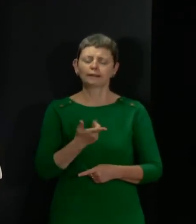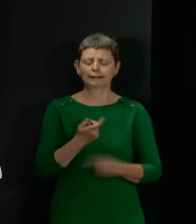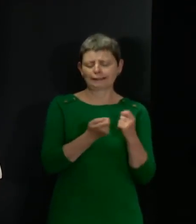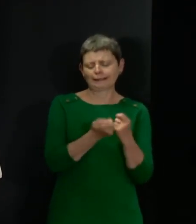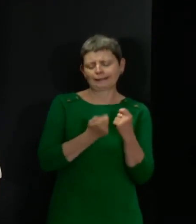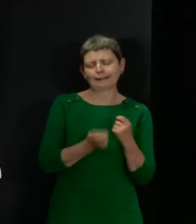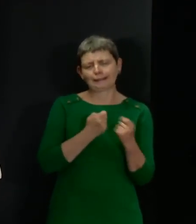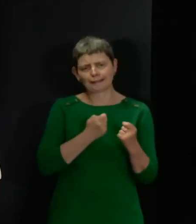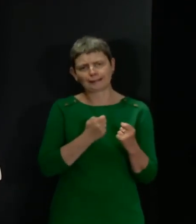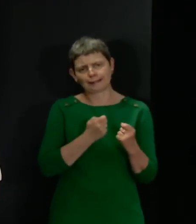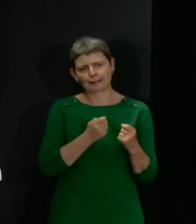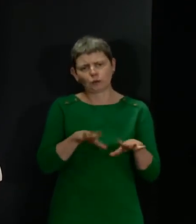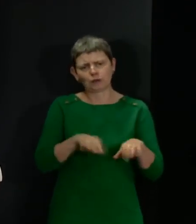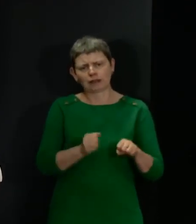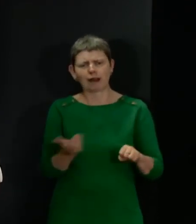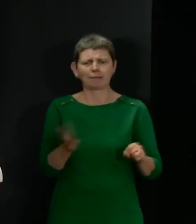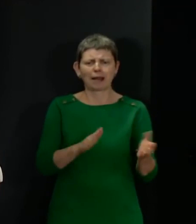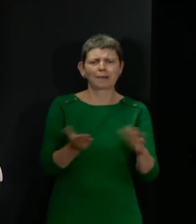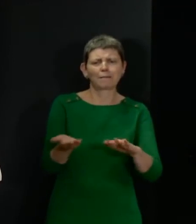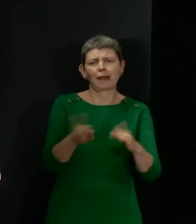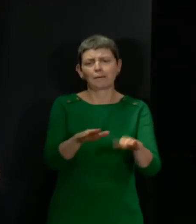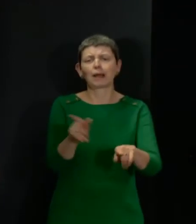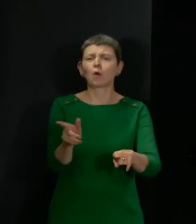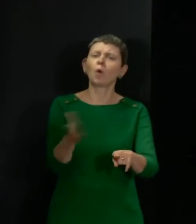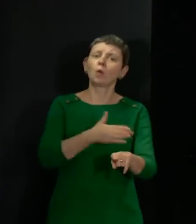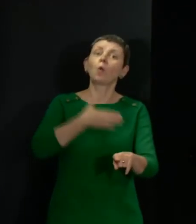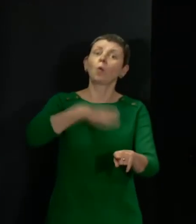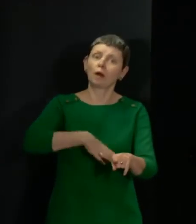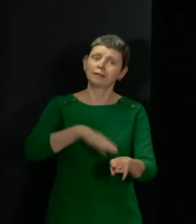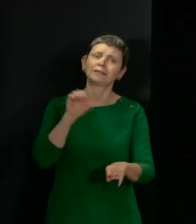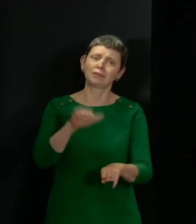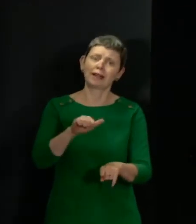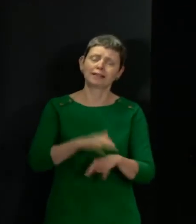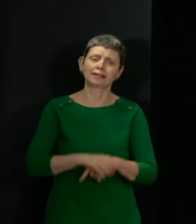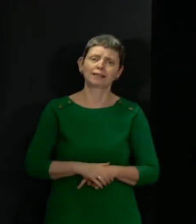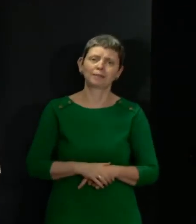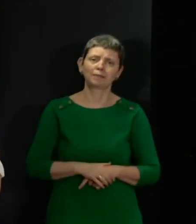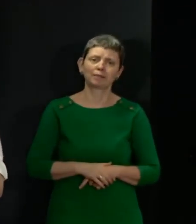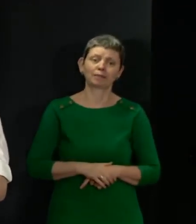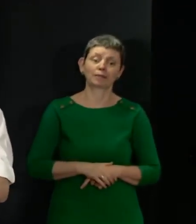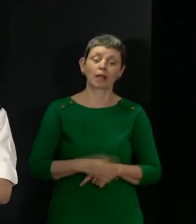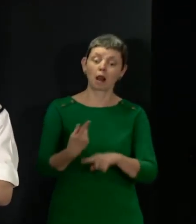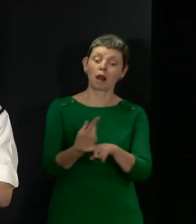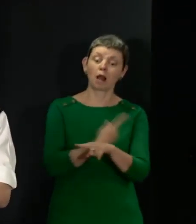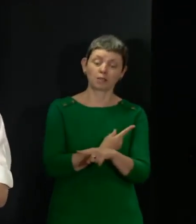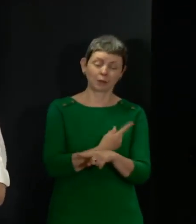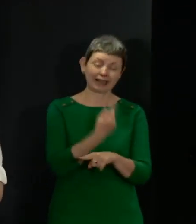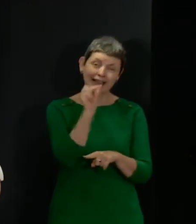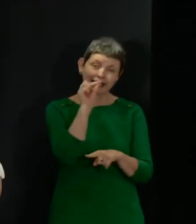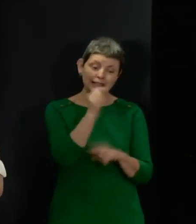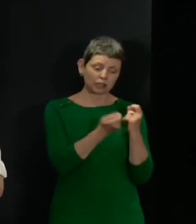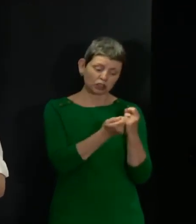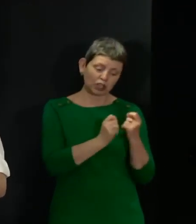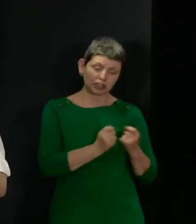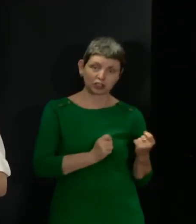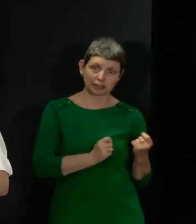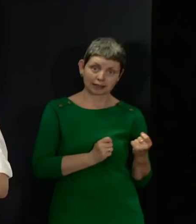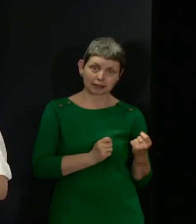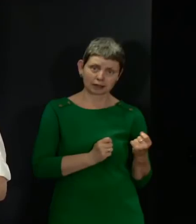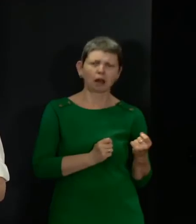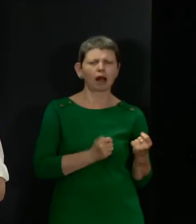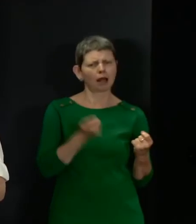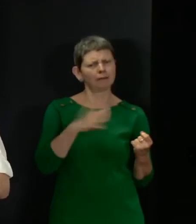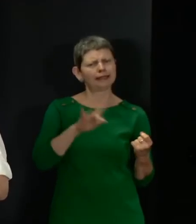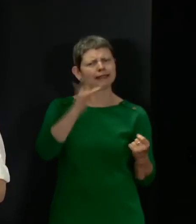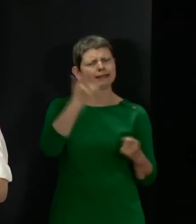is, of course, understandable. The small changes made last week, following ten weeks of strict